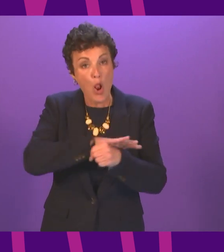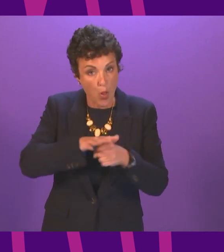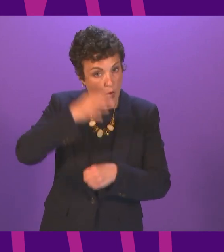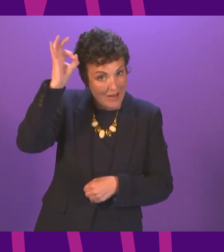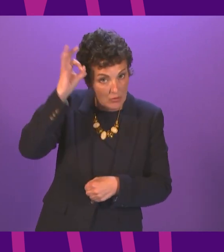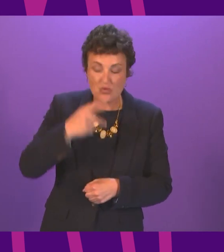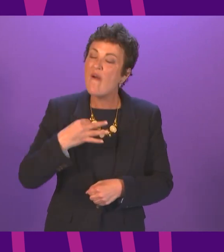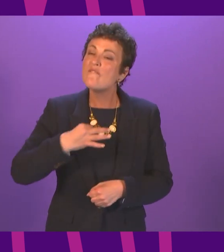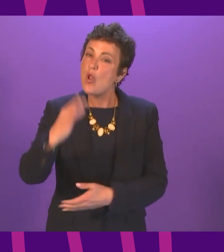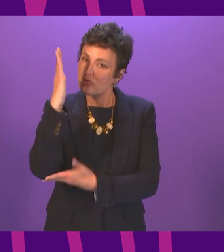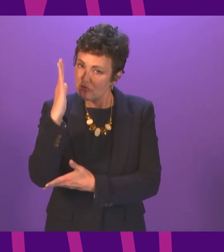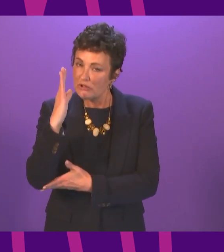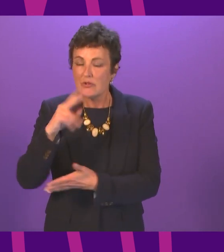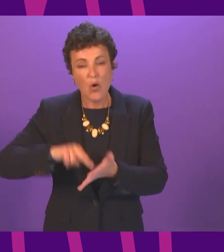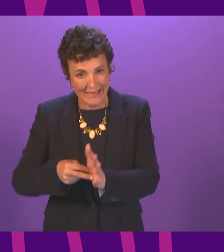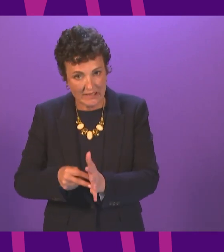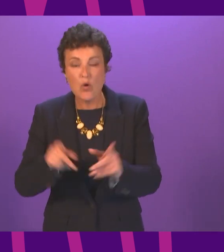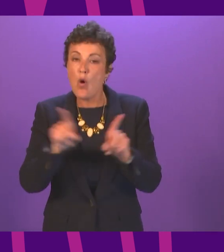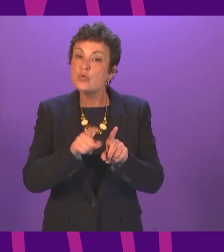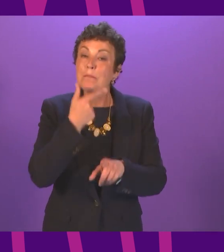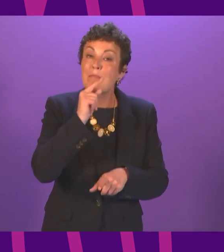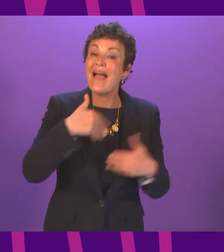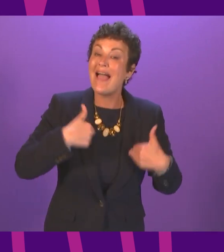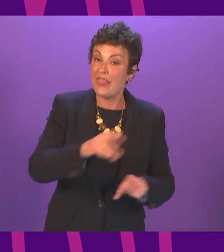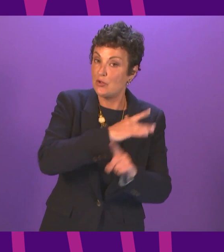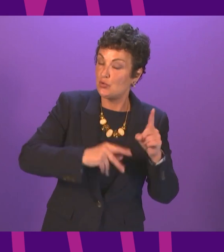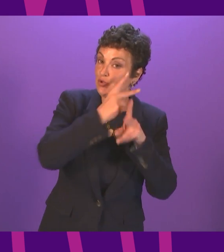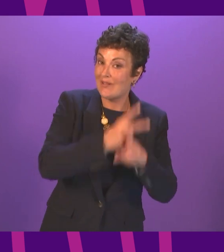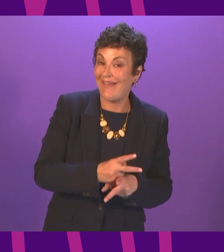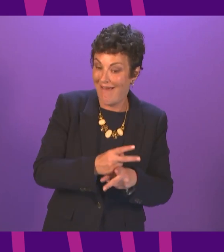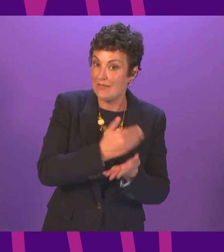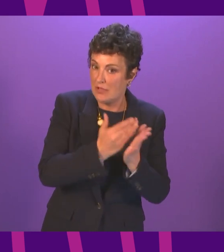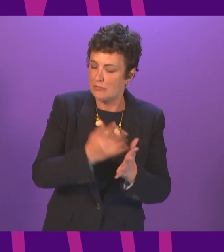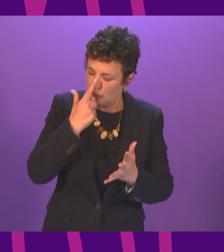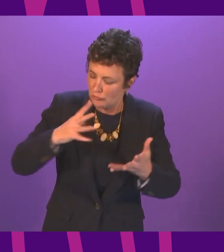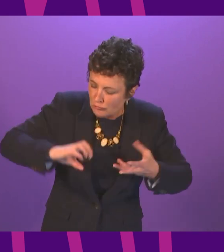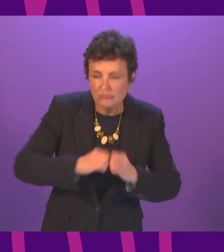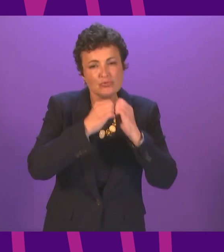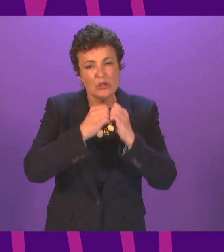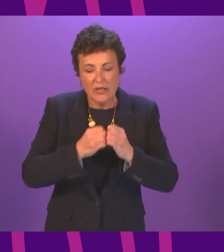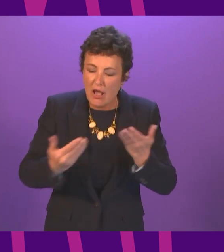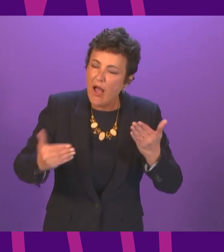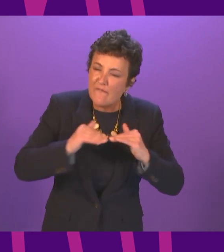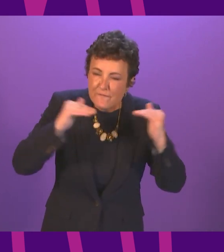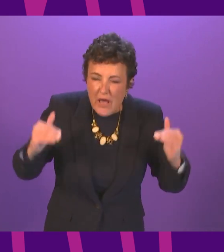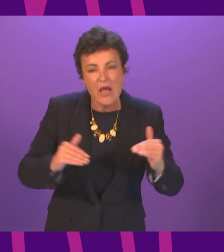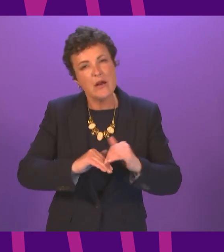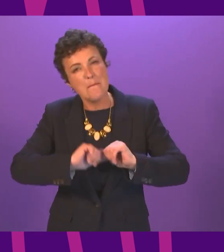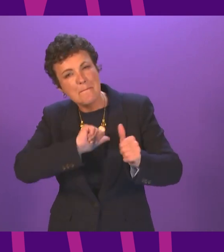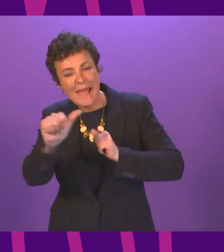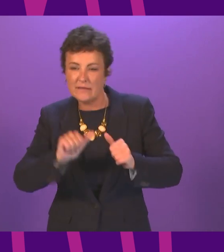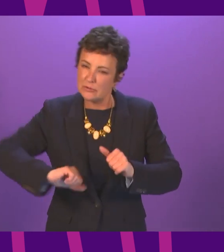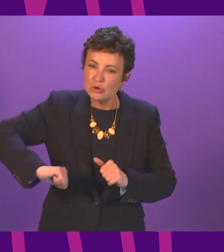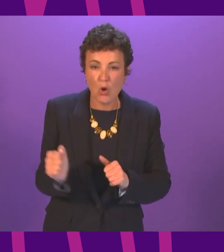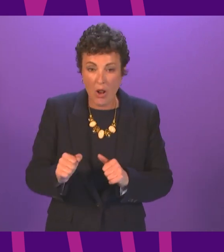voluntary sector and those in the health and social care sector to build a recovery to build that fairer Scotland but we